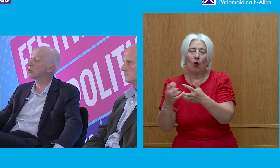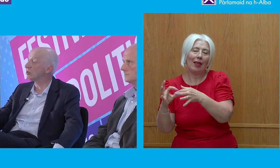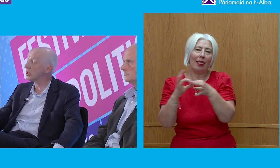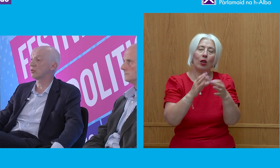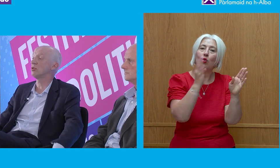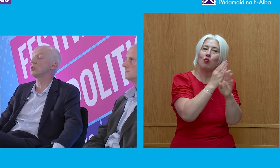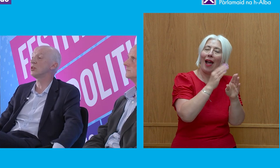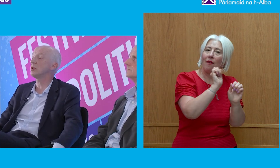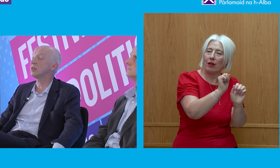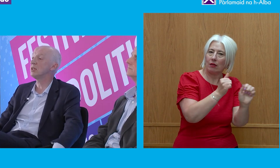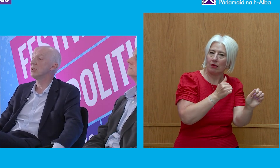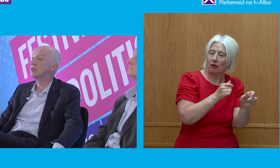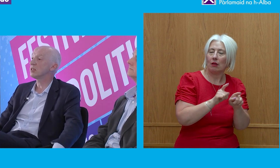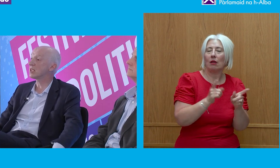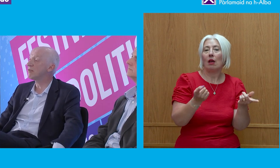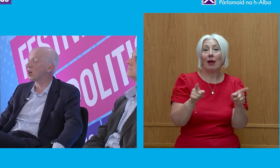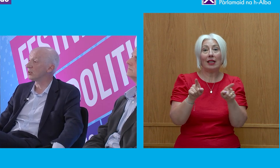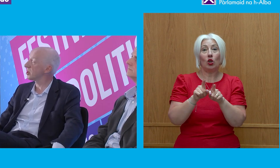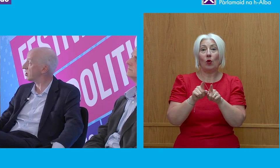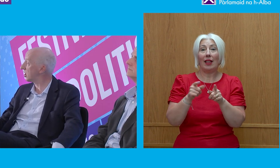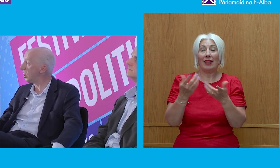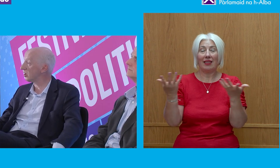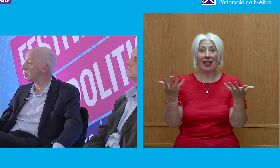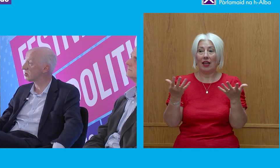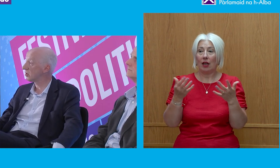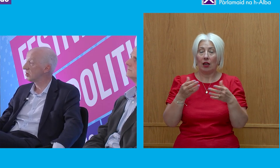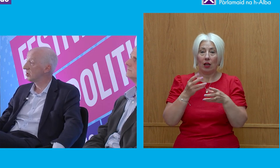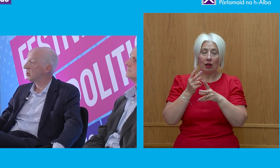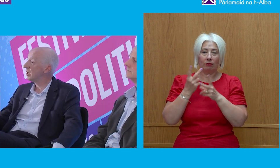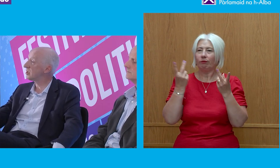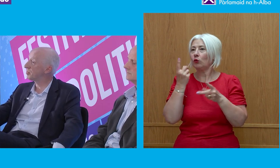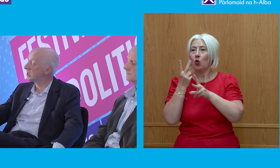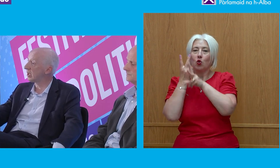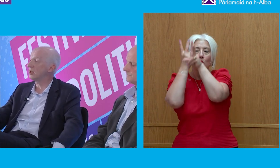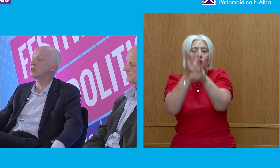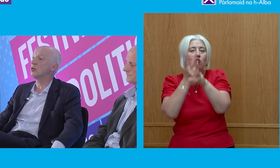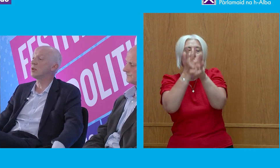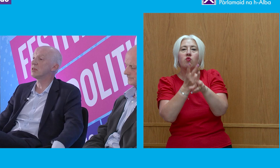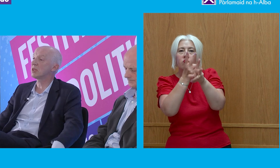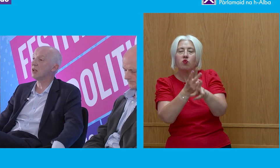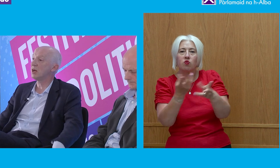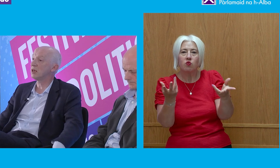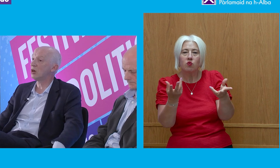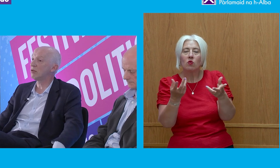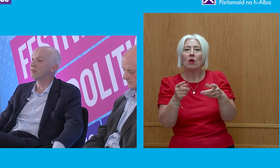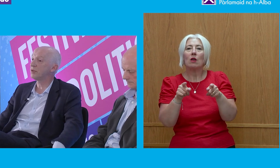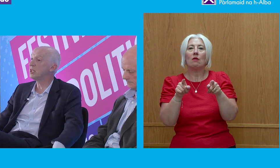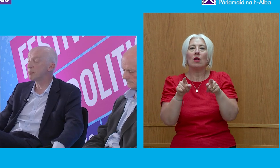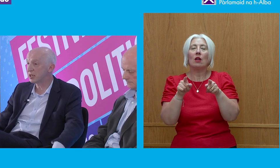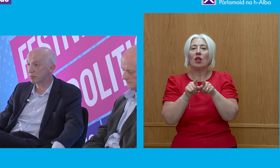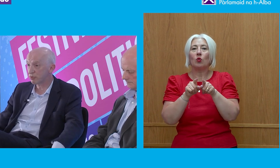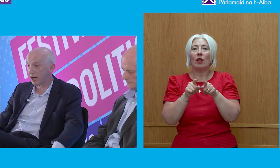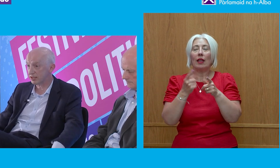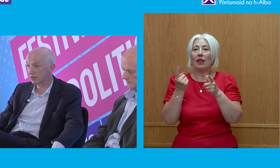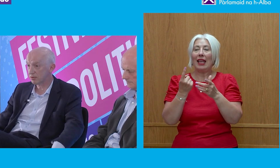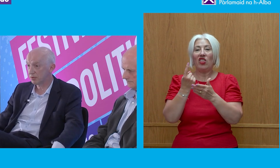But it's also, of course, to do with the safeguards, the guards. It's particularly to do with the decline of the